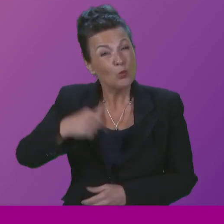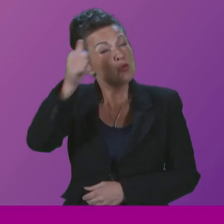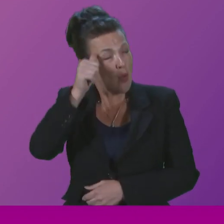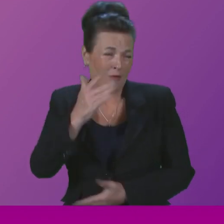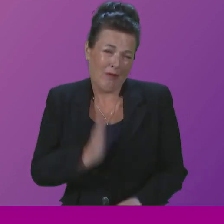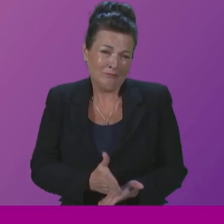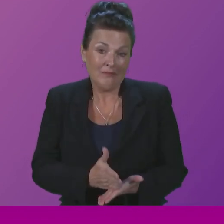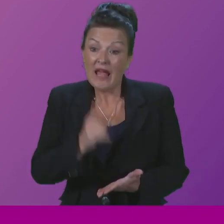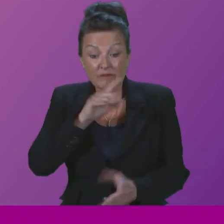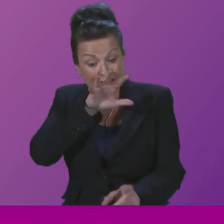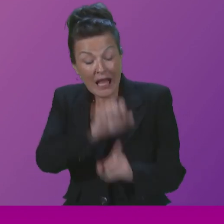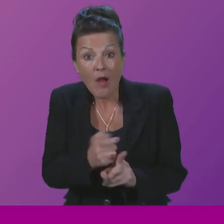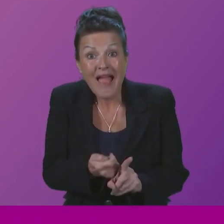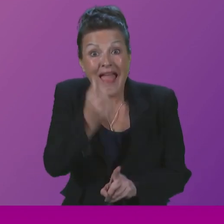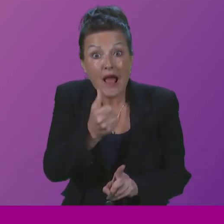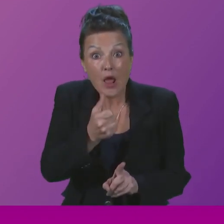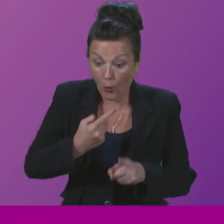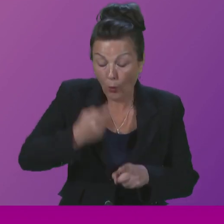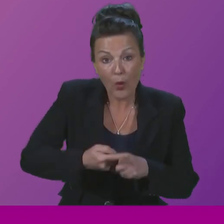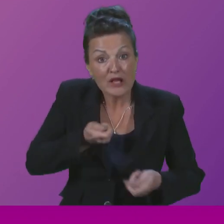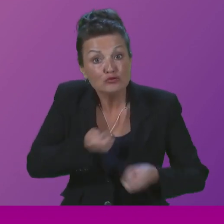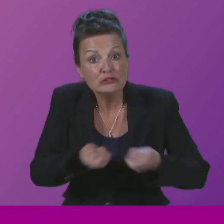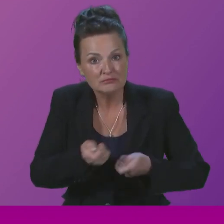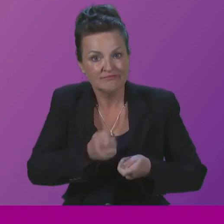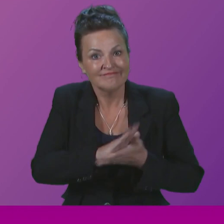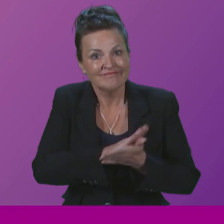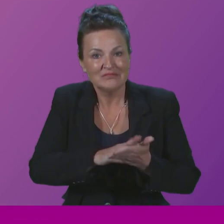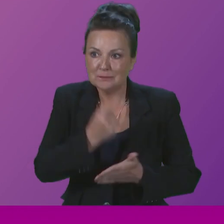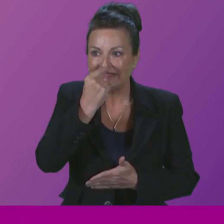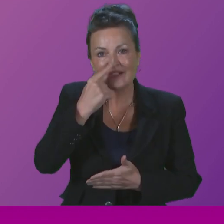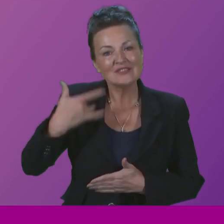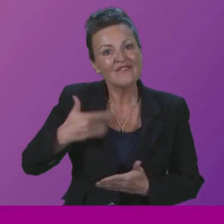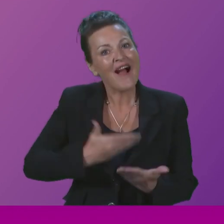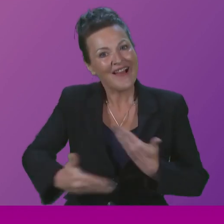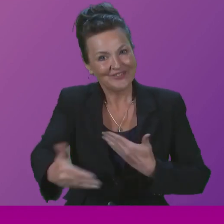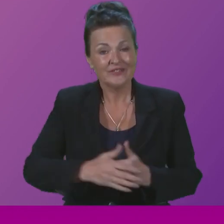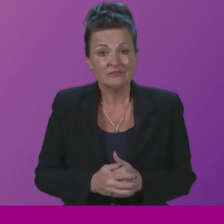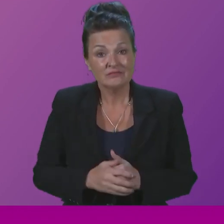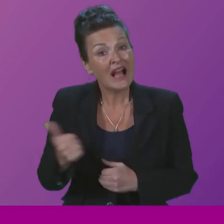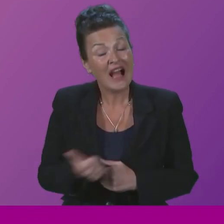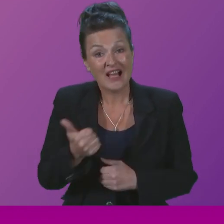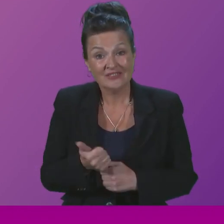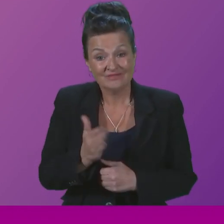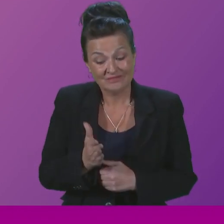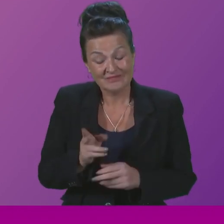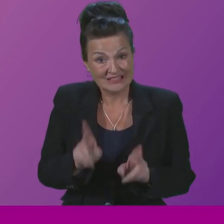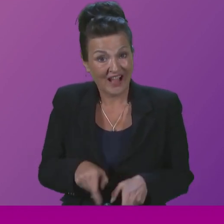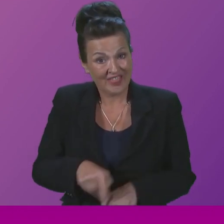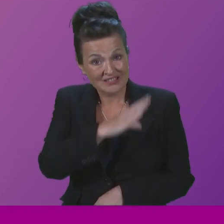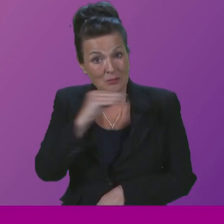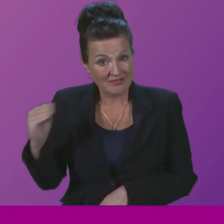diagnosed and the sooner you start treatment, the more likely you are to survive. Anne tragically died this summer.